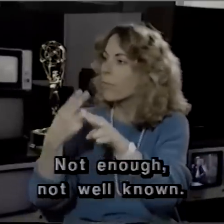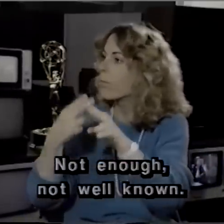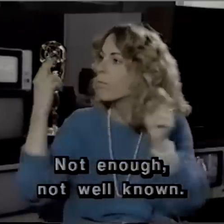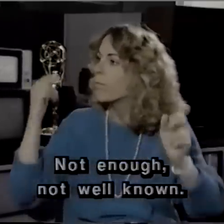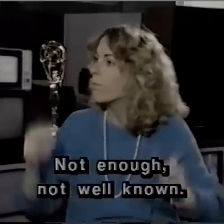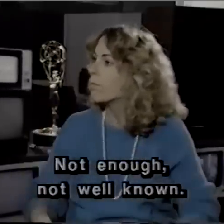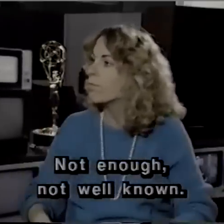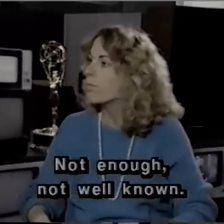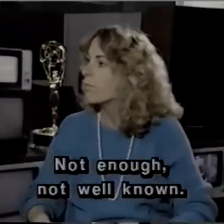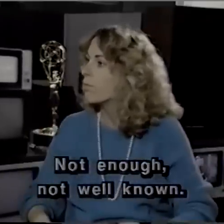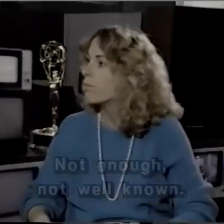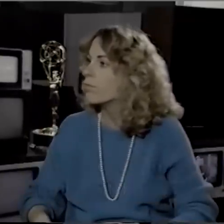Not well known.